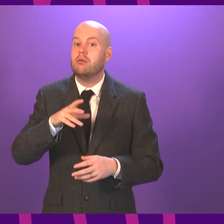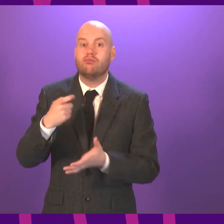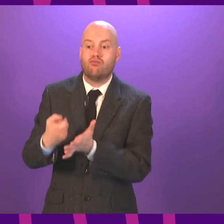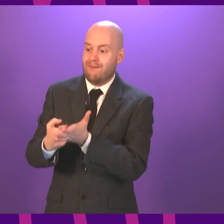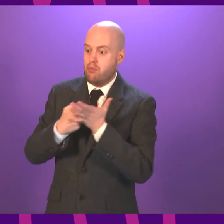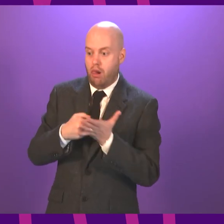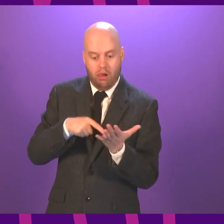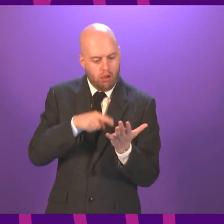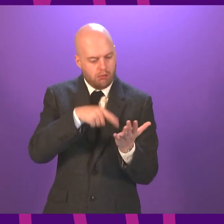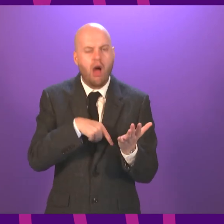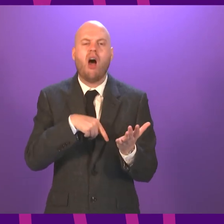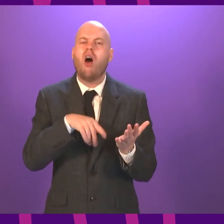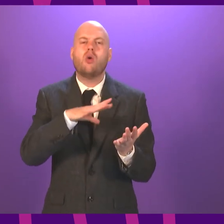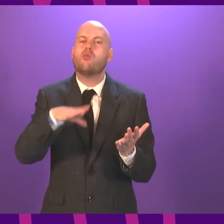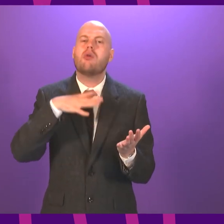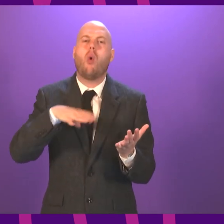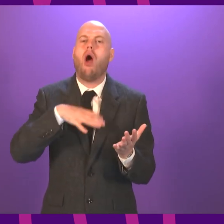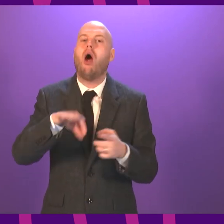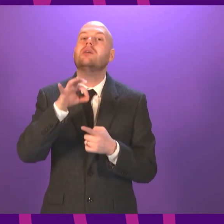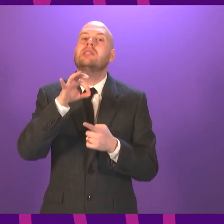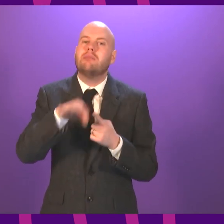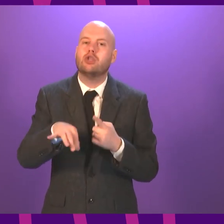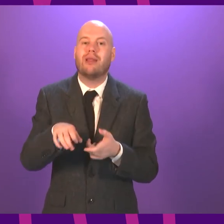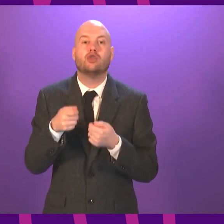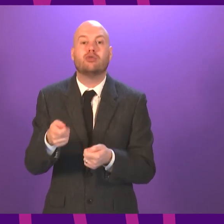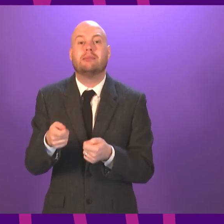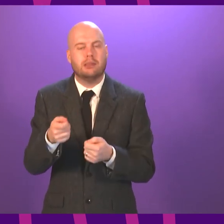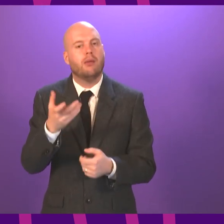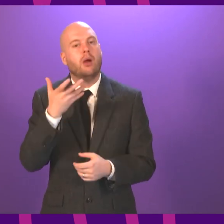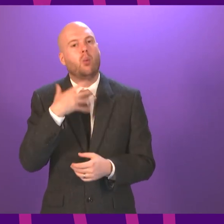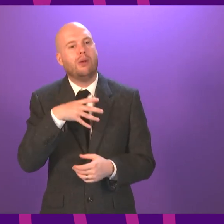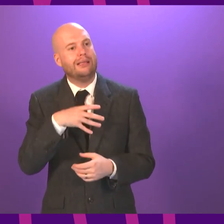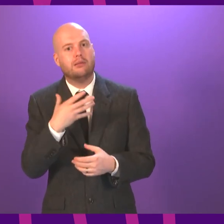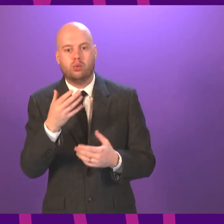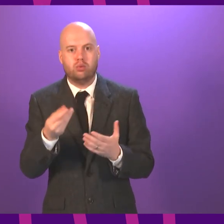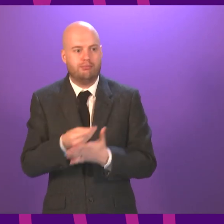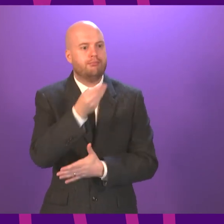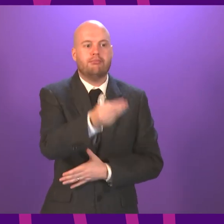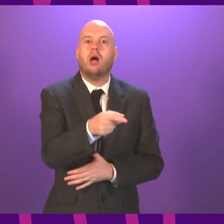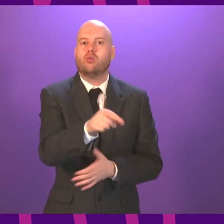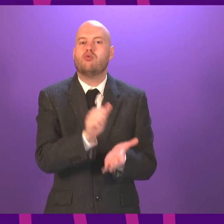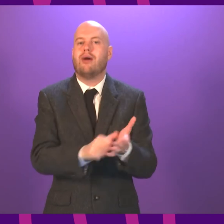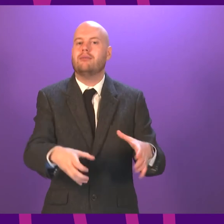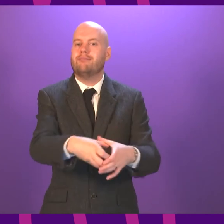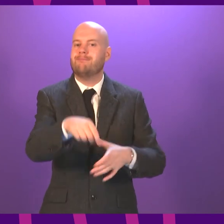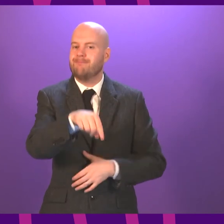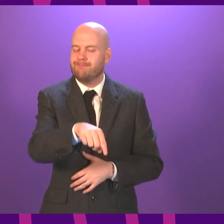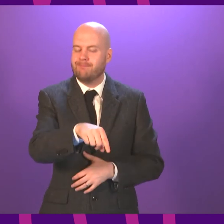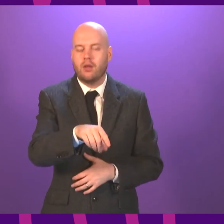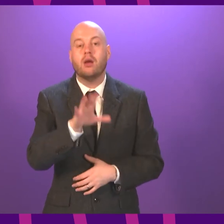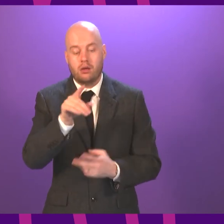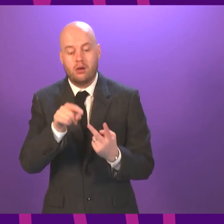specialist treatment. So there is ongoing work to rightly tackle rejected referrals. On the issue of waiting times more generally,